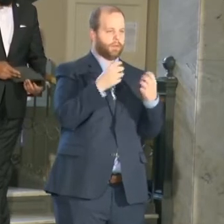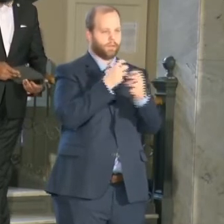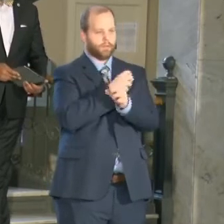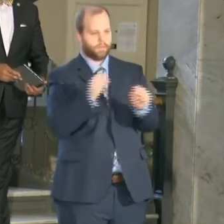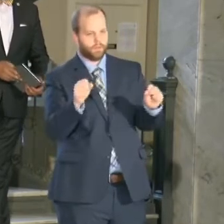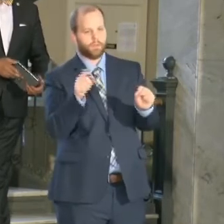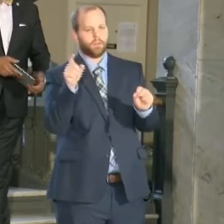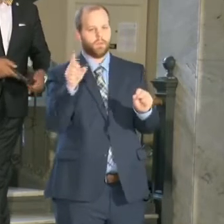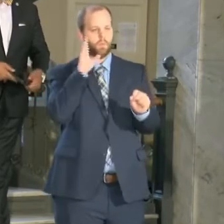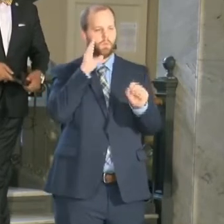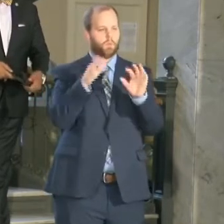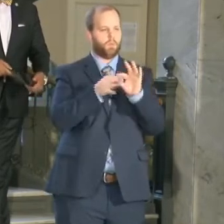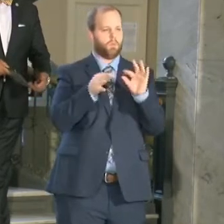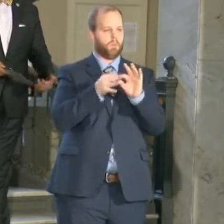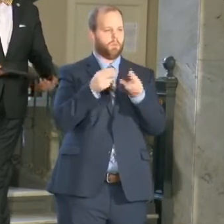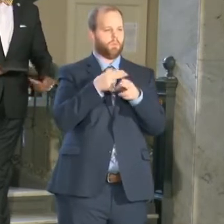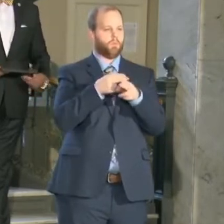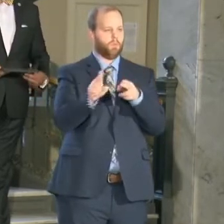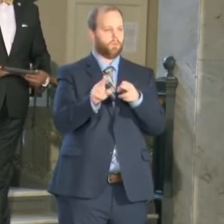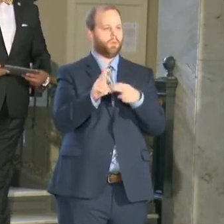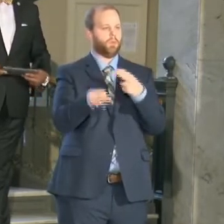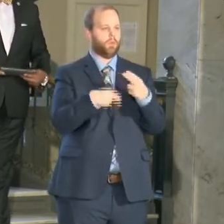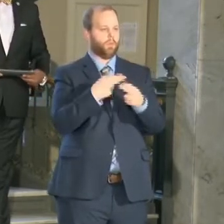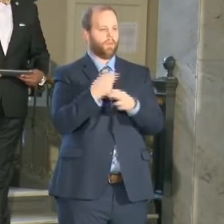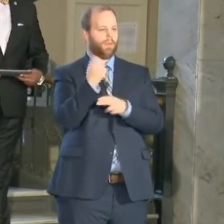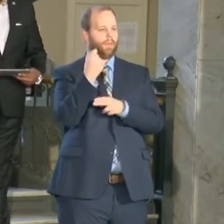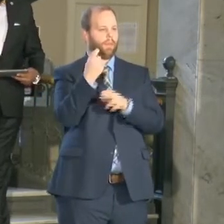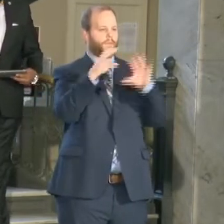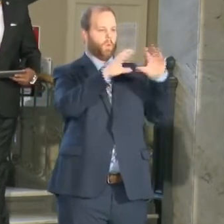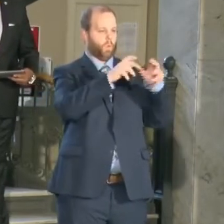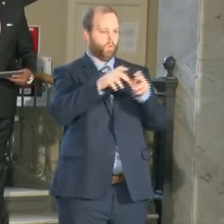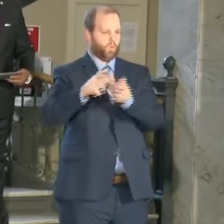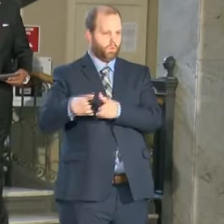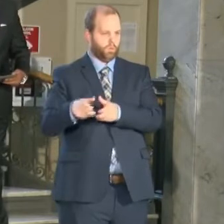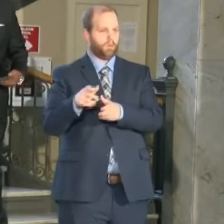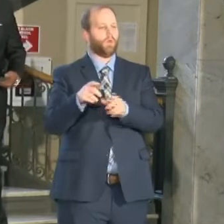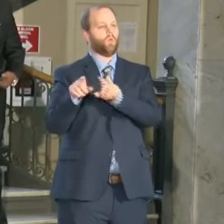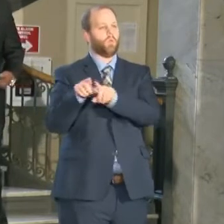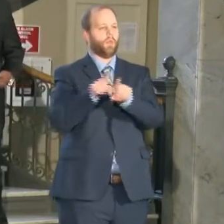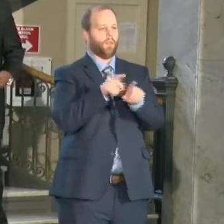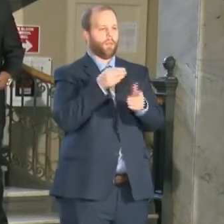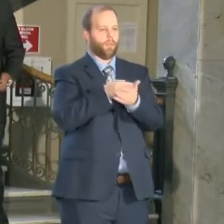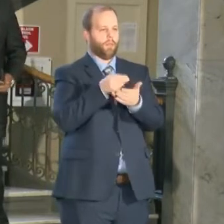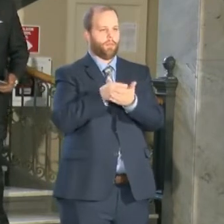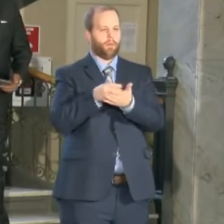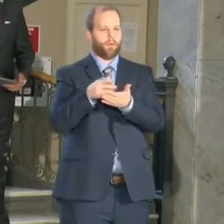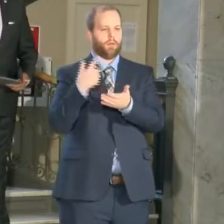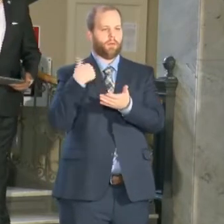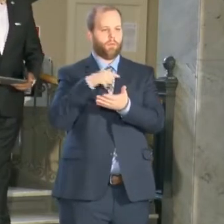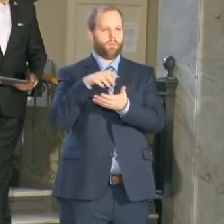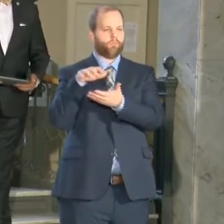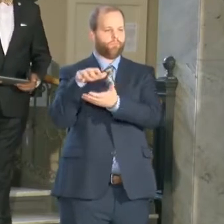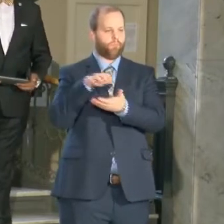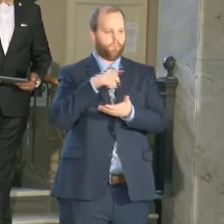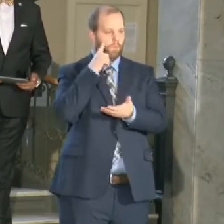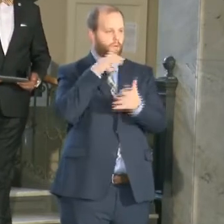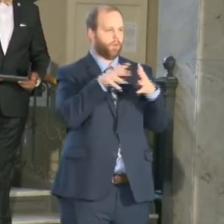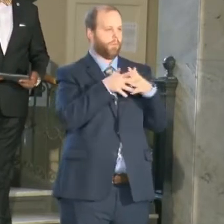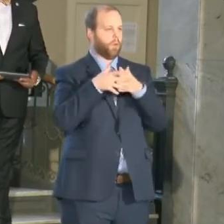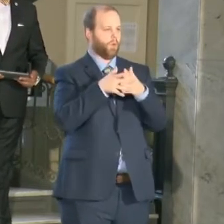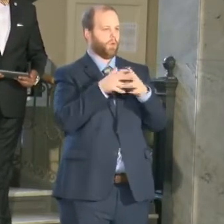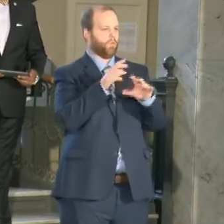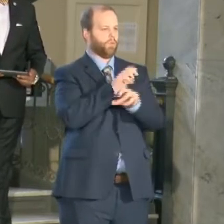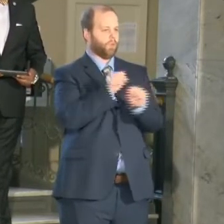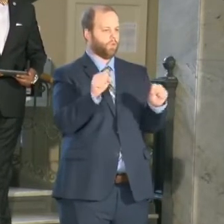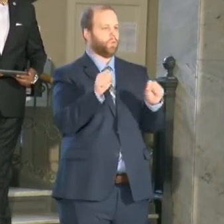to the 11 organizations that will be accessing the close to two million dollars of the american rescue plan act dollars to focus on how we in addition to focus on